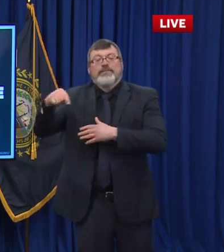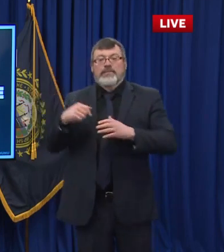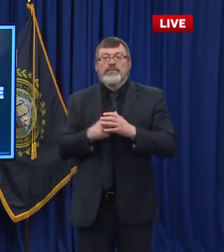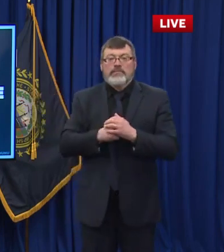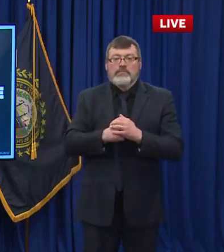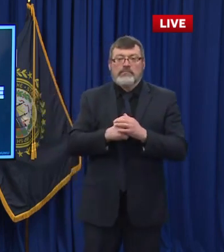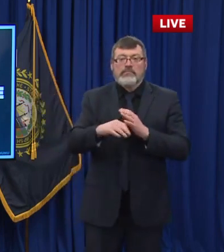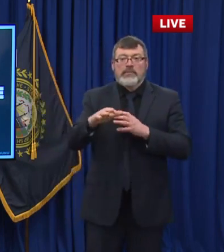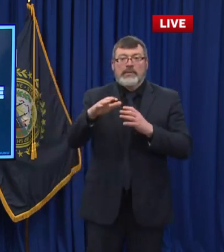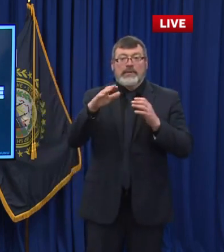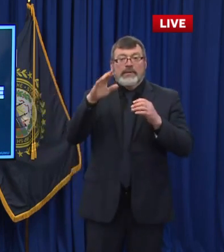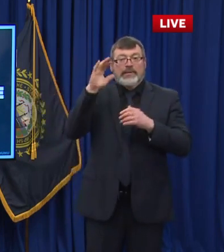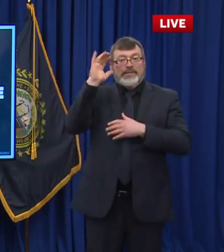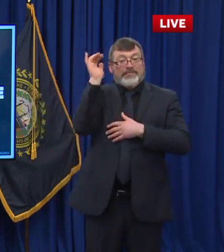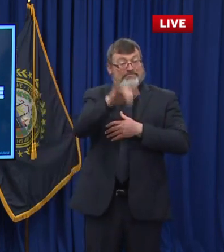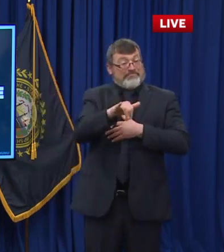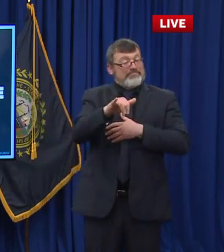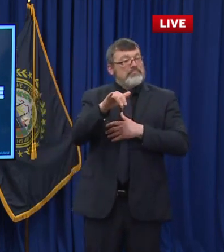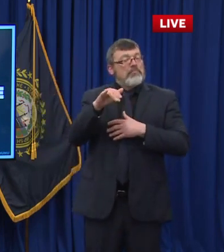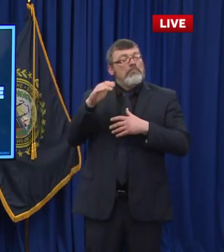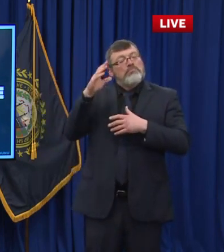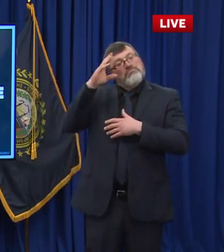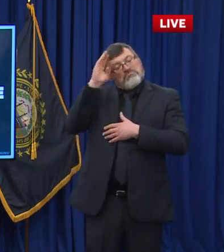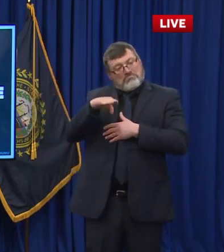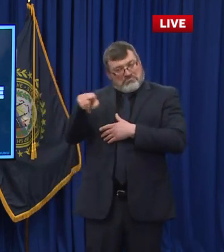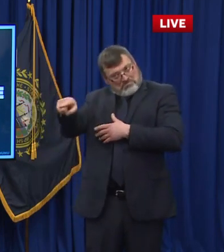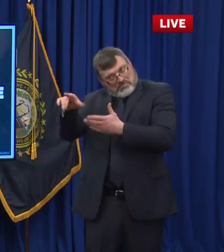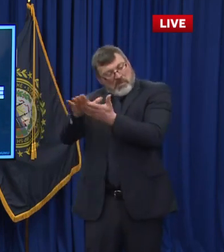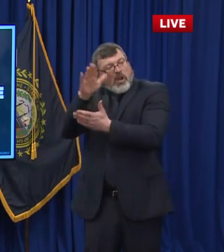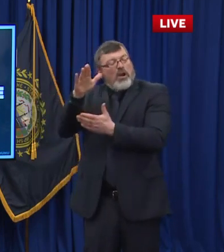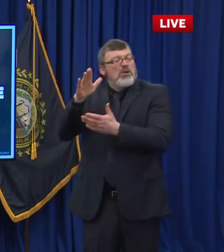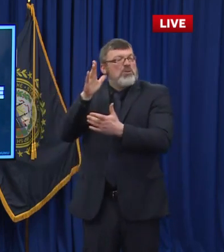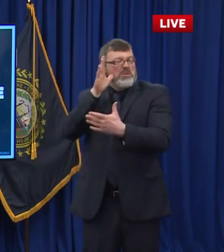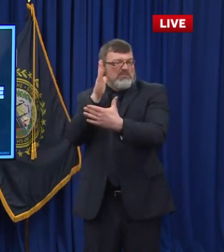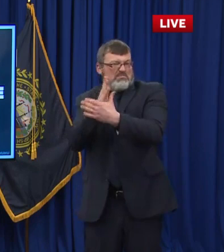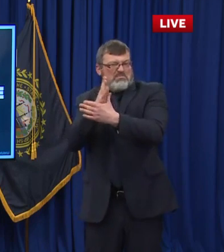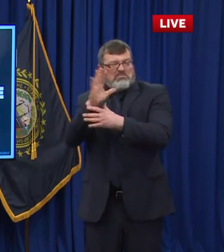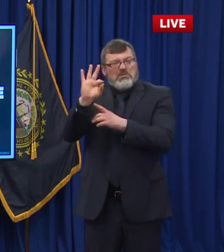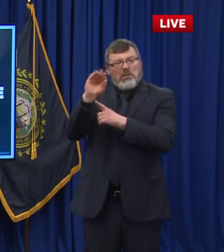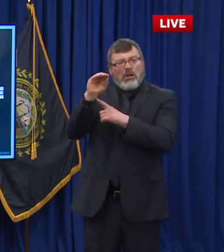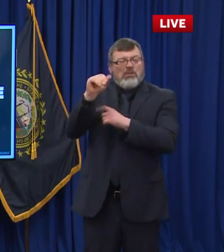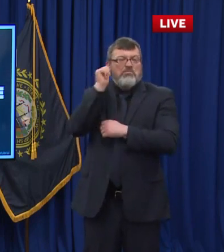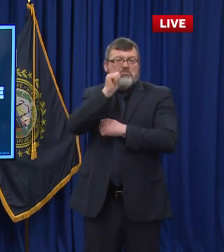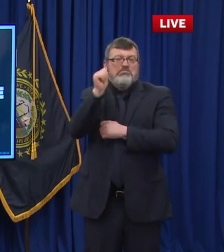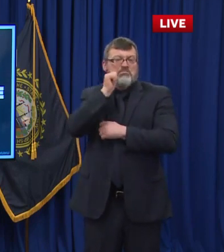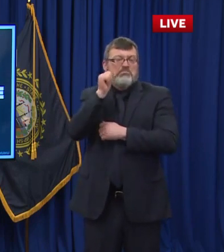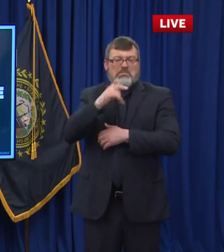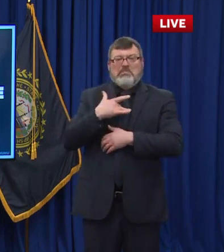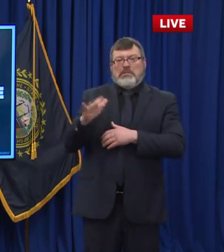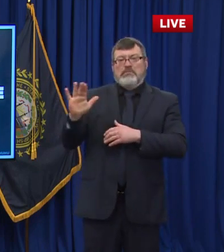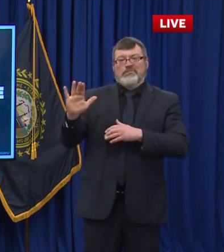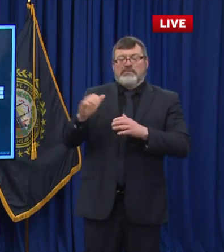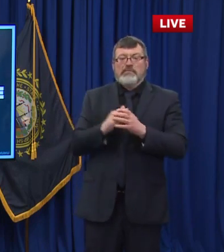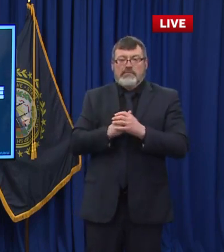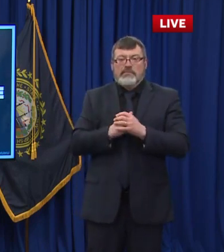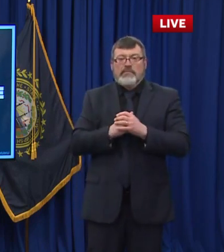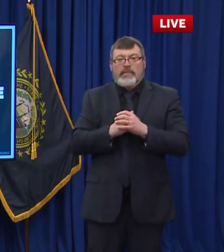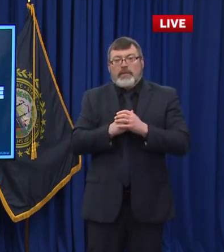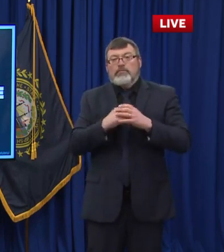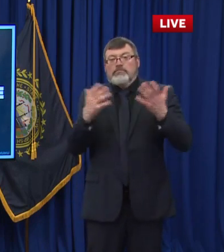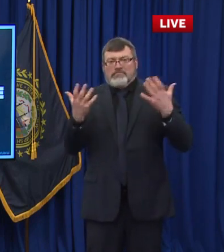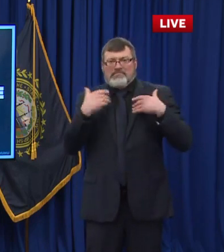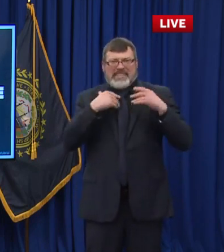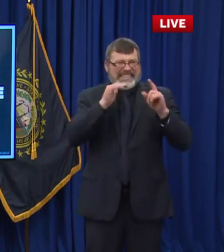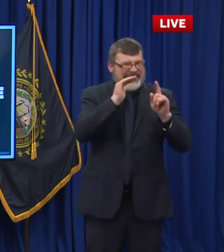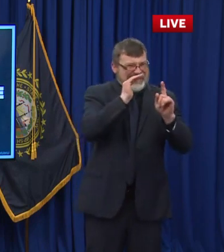state. And so we continue to work with our educational institutions to do the contact tracing and the investigations to figure out why we're seeing some of the